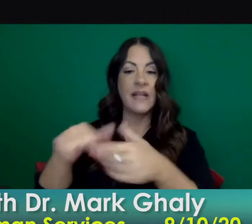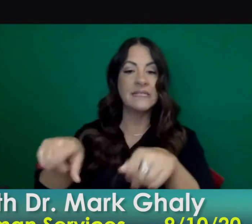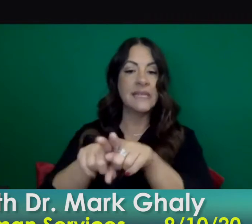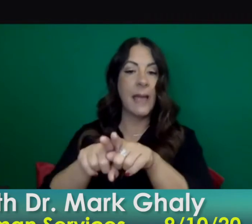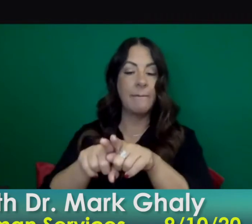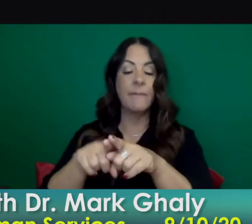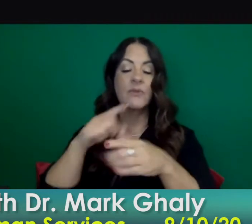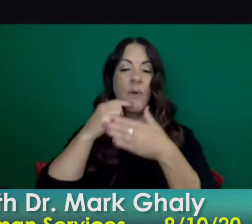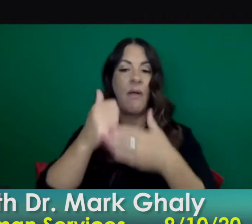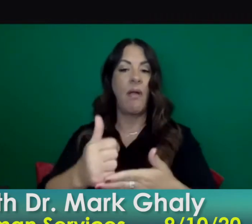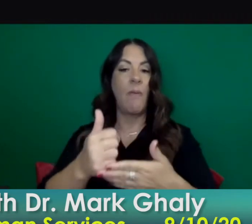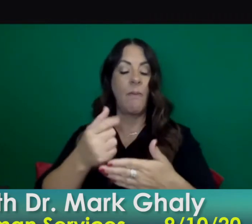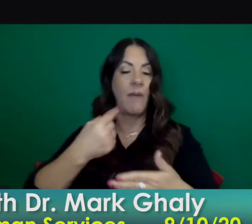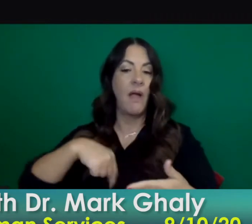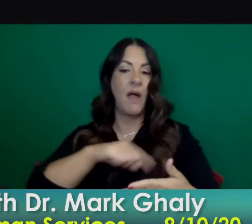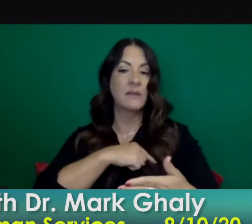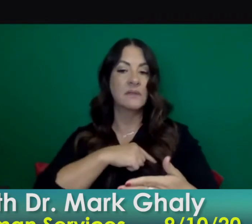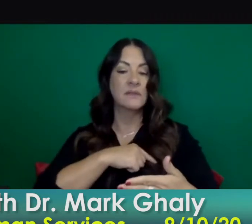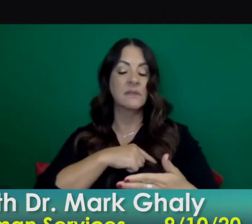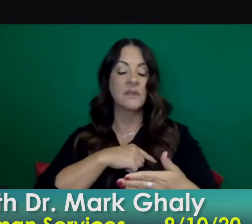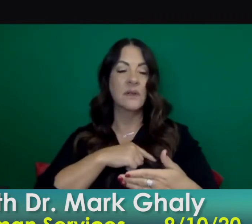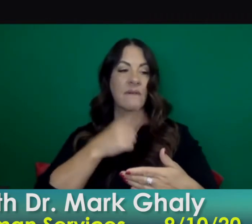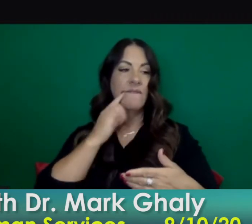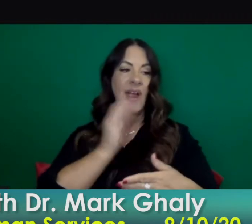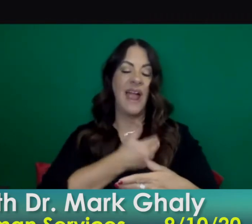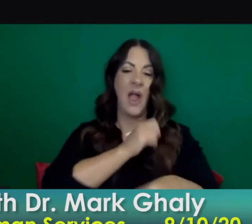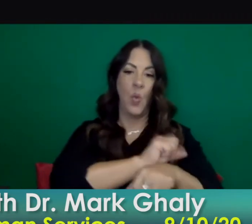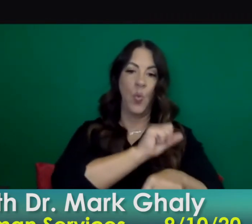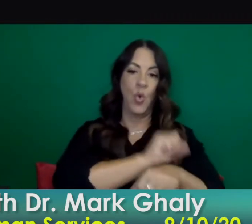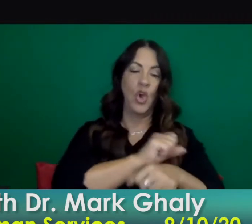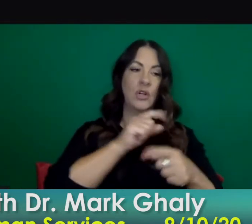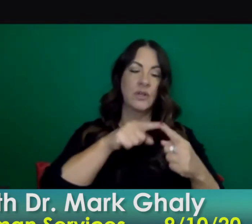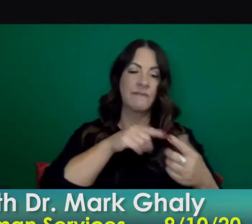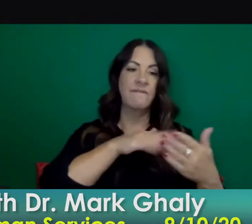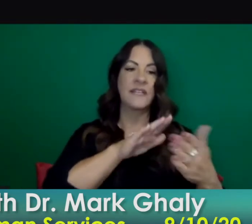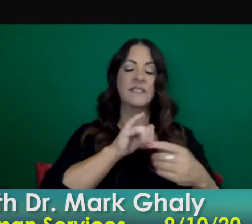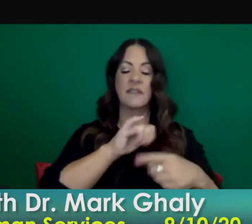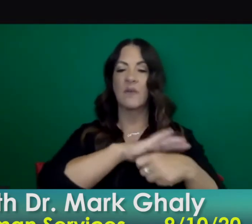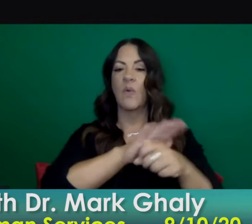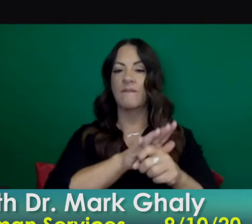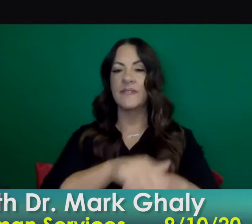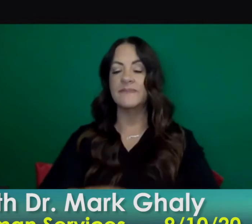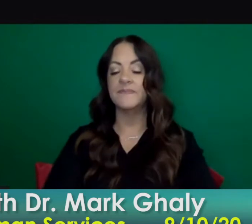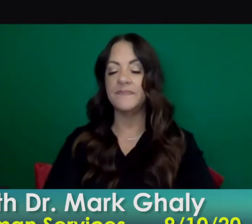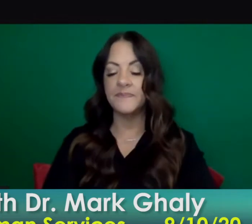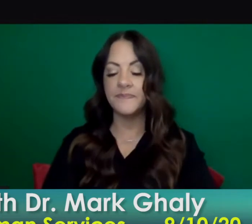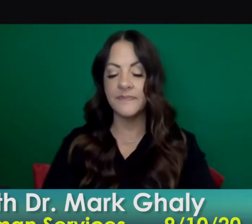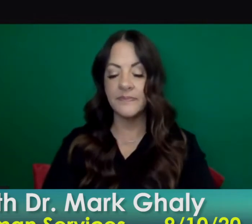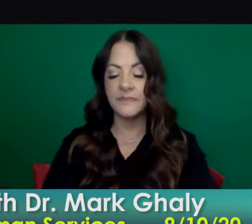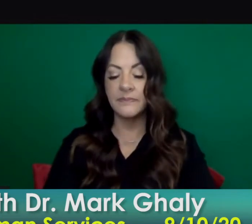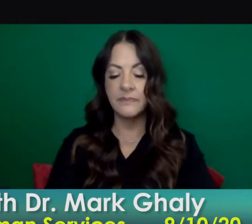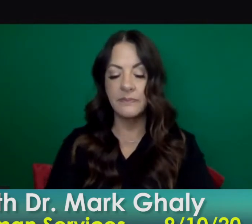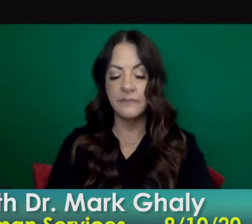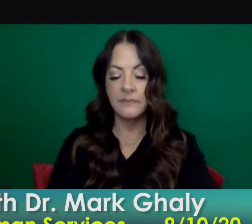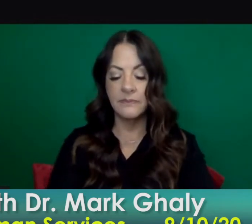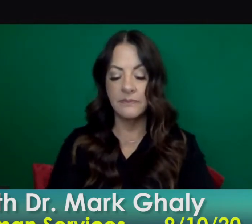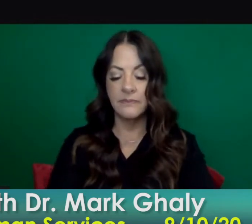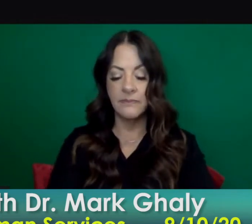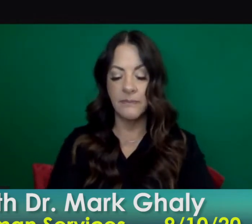it really does support what we're trying to do with our entire pandemic response don thompson the associated press